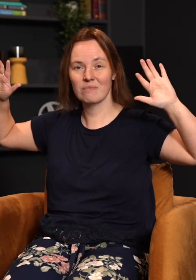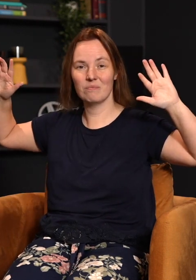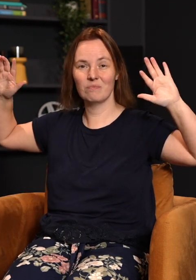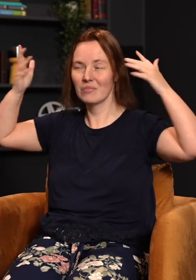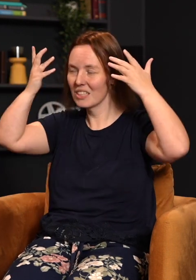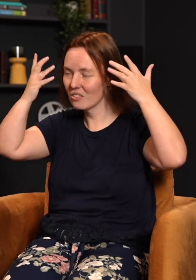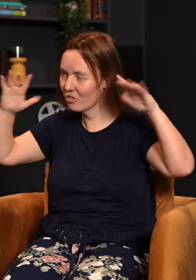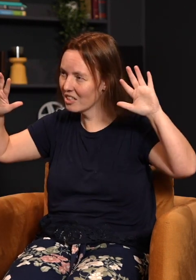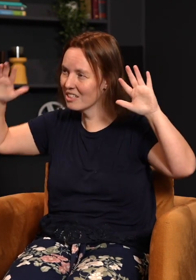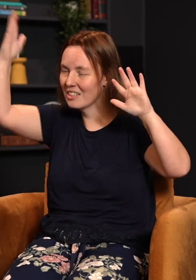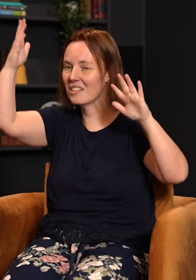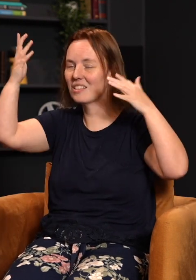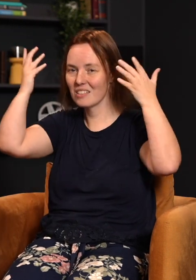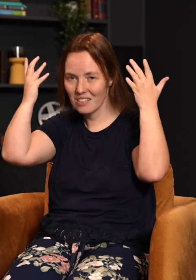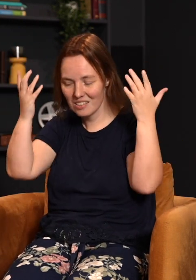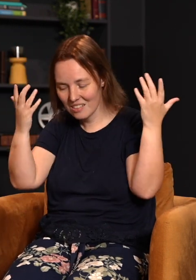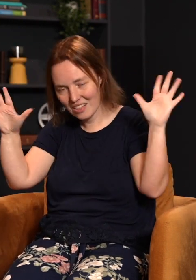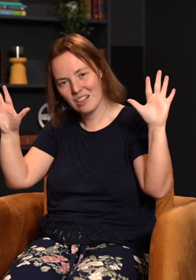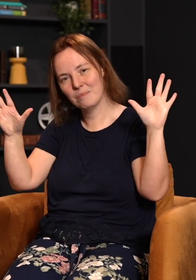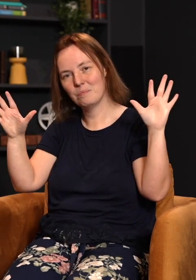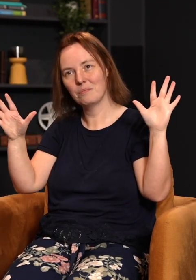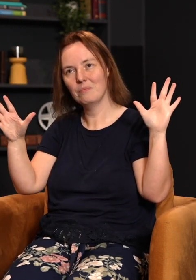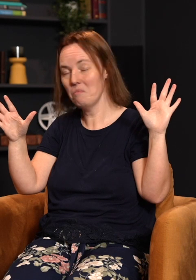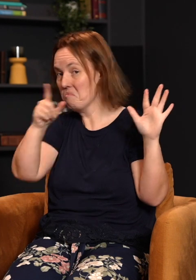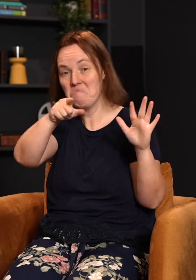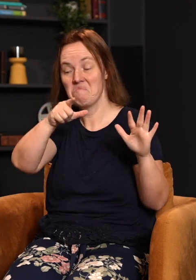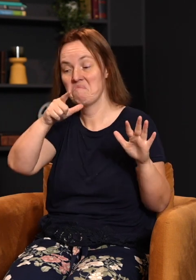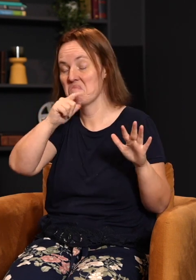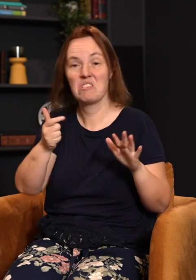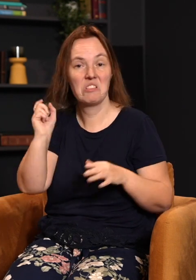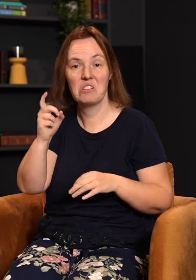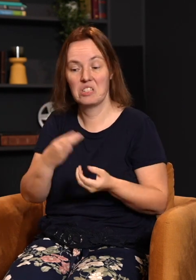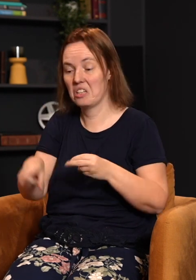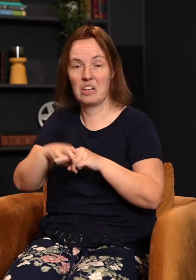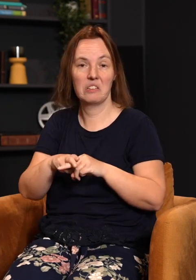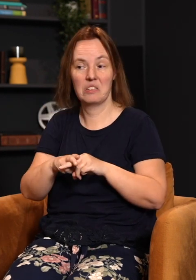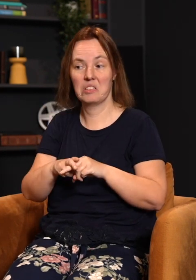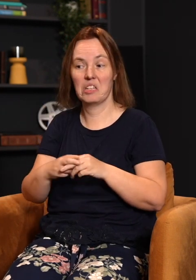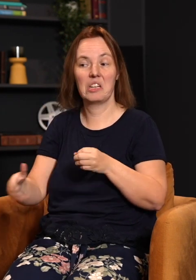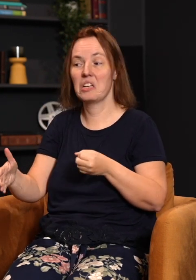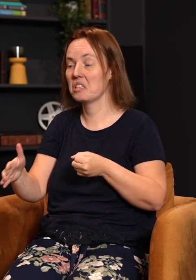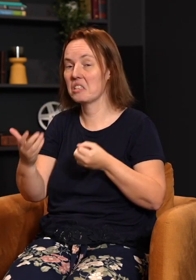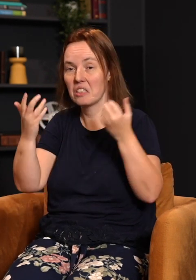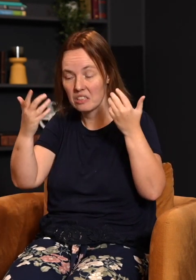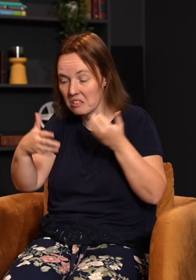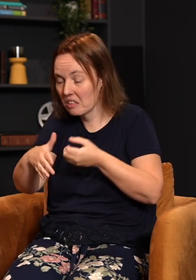It is finished. Christ, I've done it. You don't have to add to it. It is complete. Your